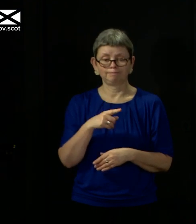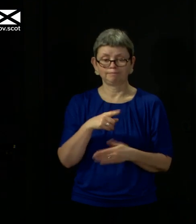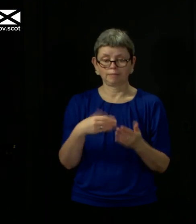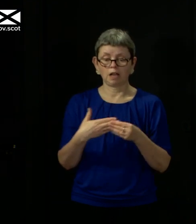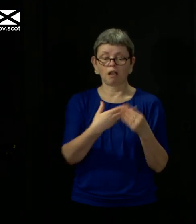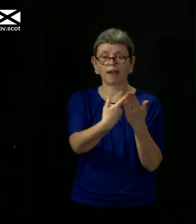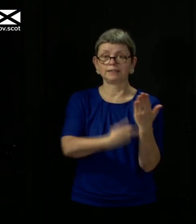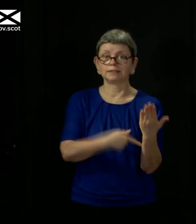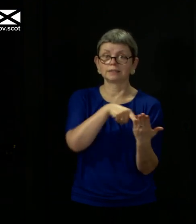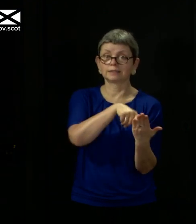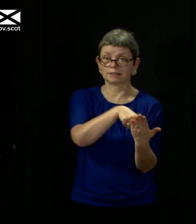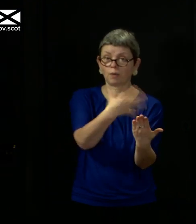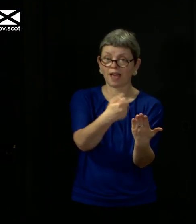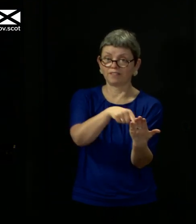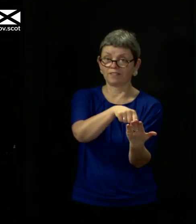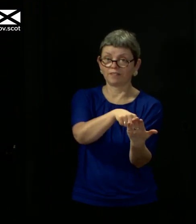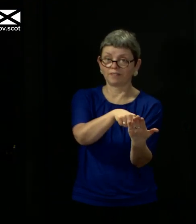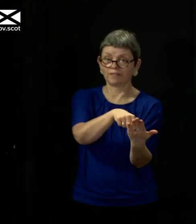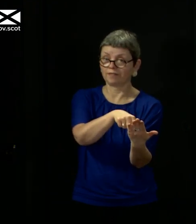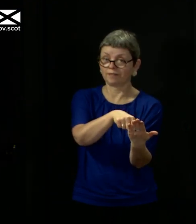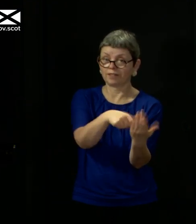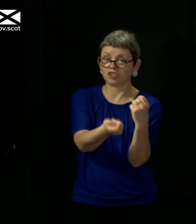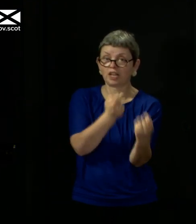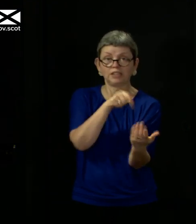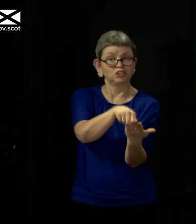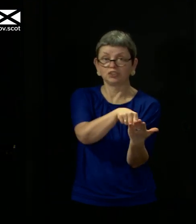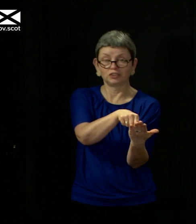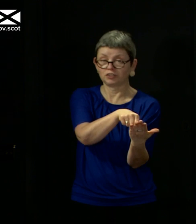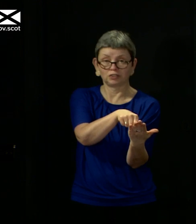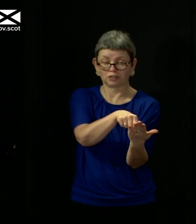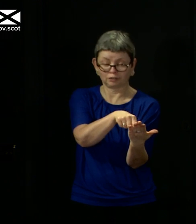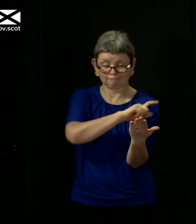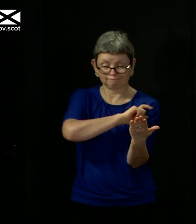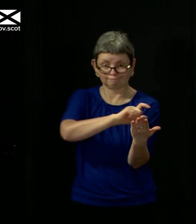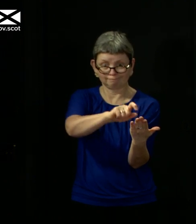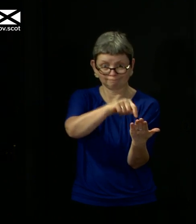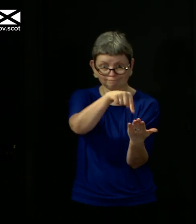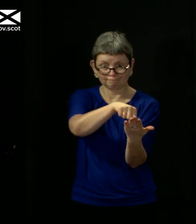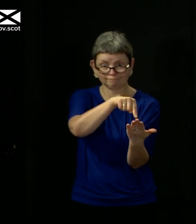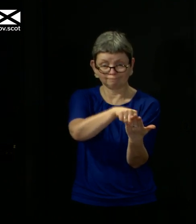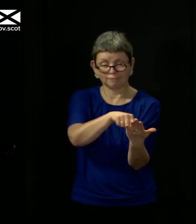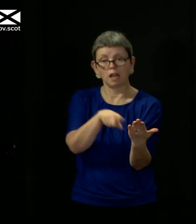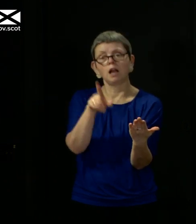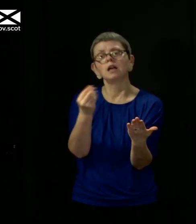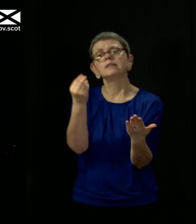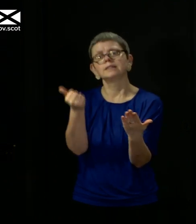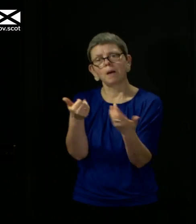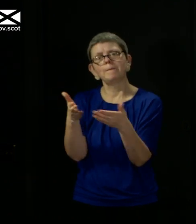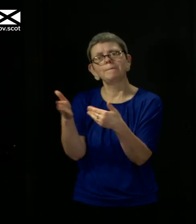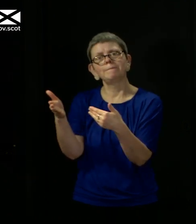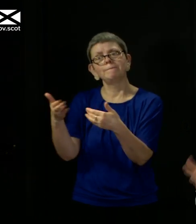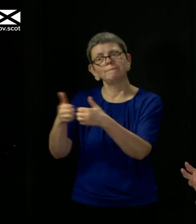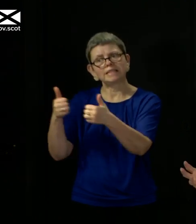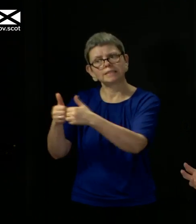That guidance has not changed. Remember, I've set out before the fact that there are a group of businesses that by law are required to close.